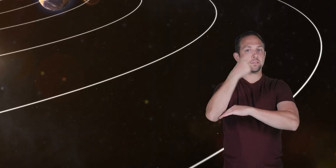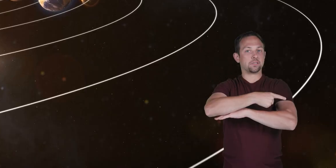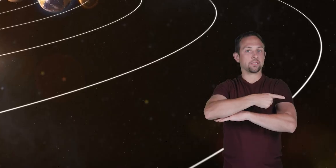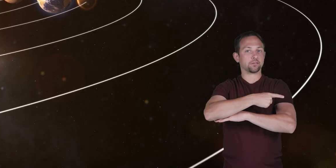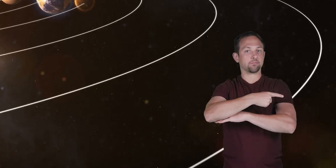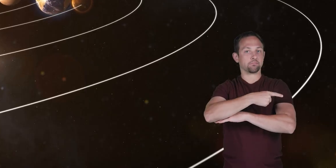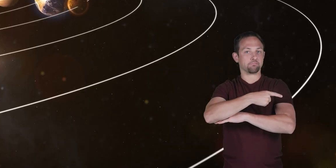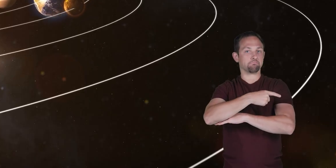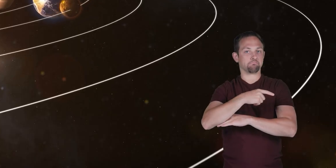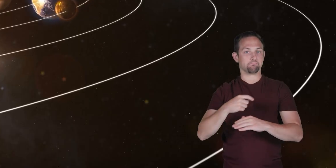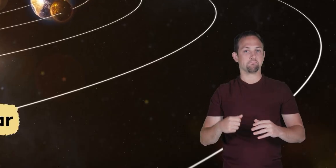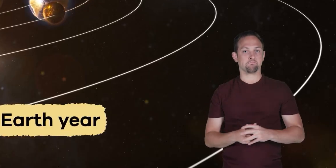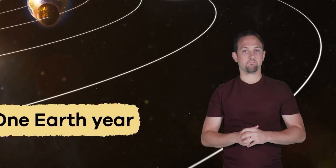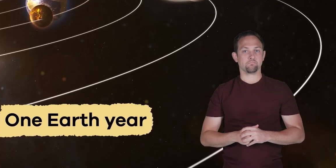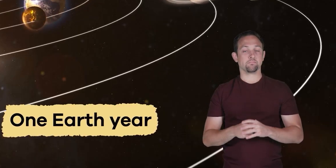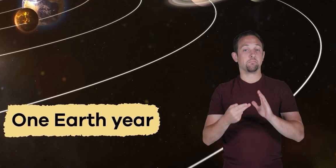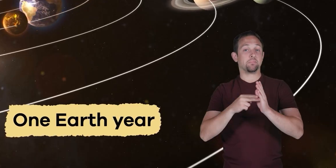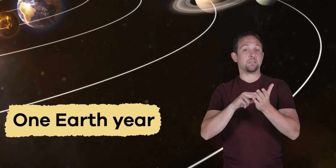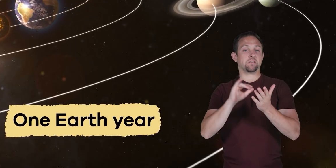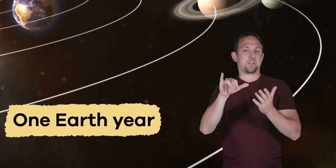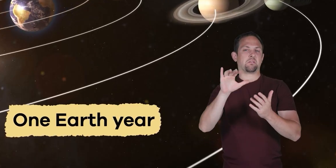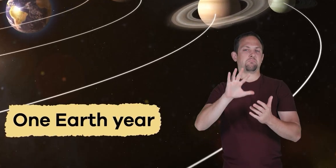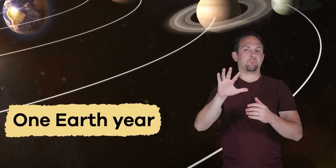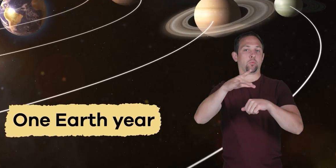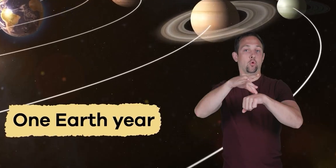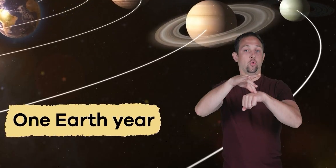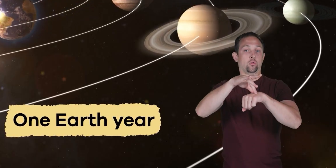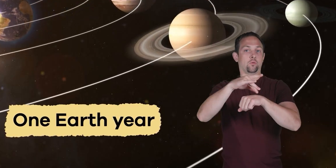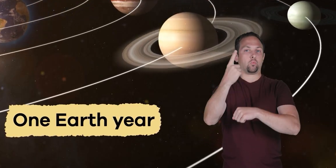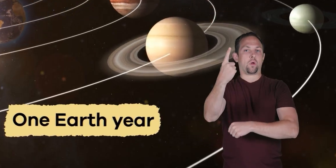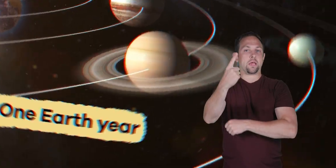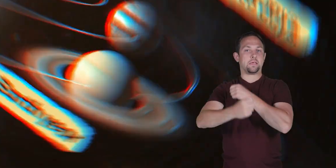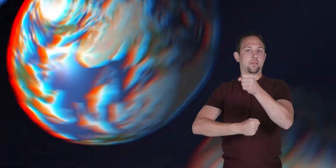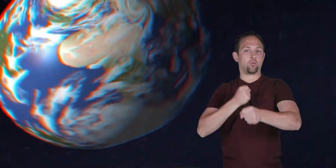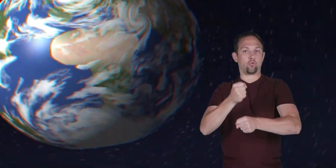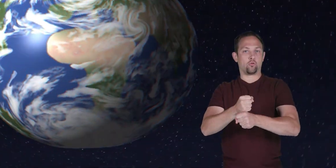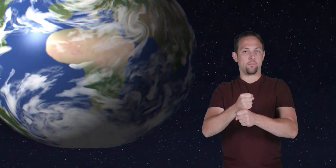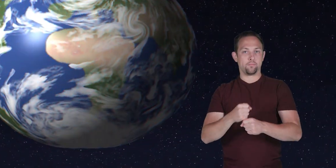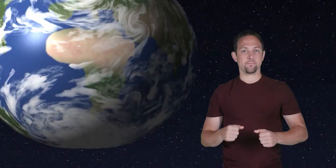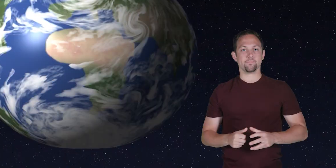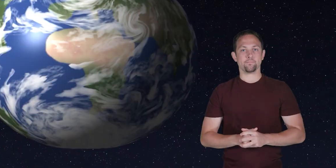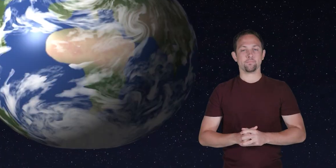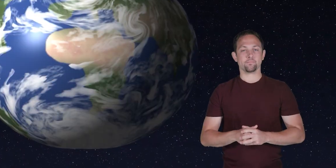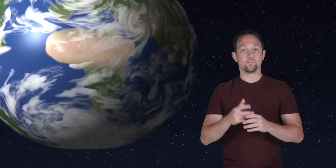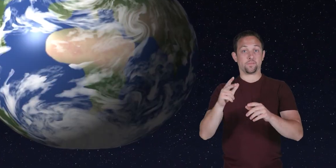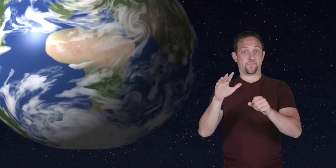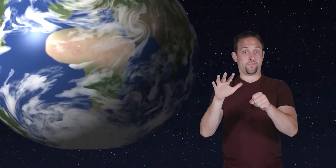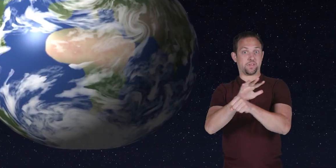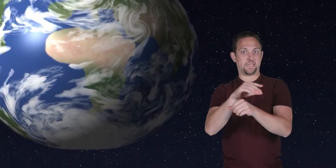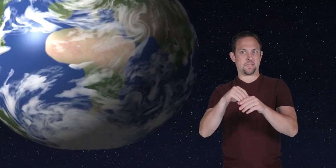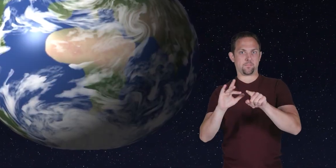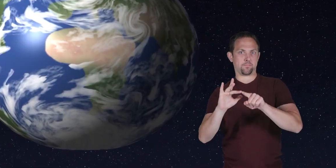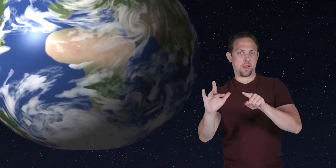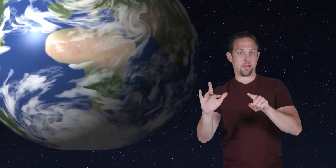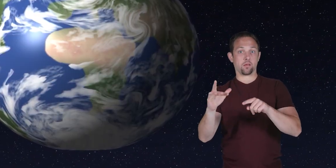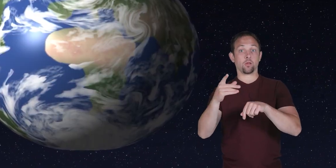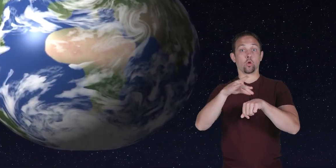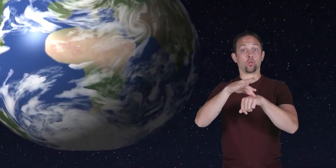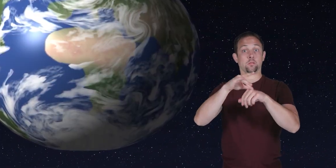days which marks one earth year fill in the blank the earth's shape is